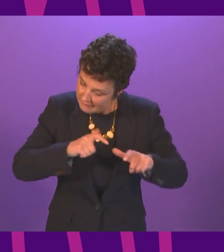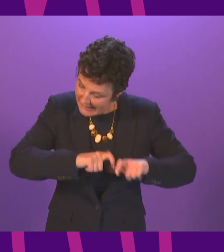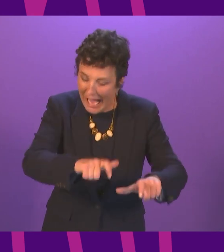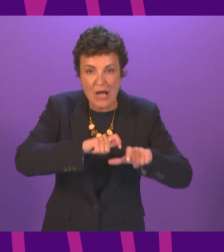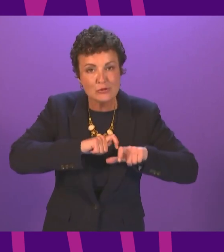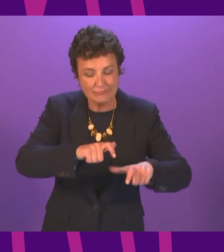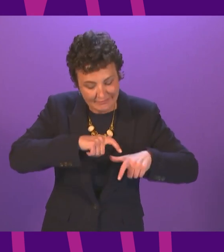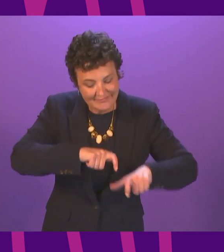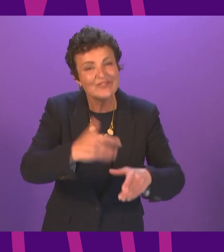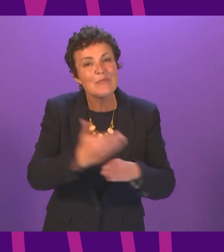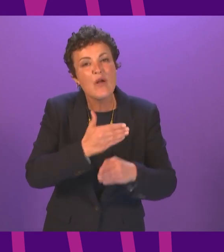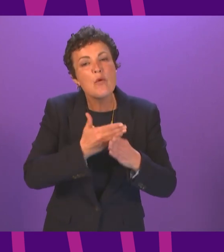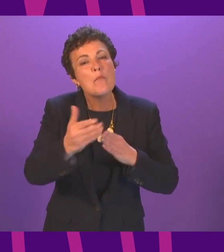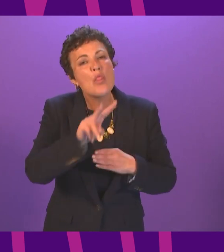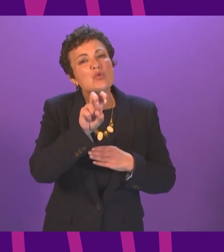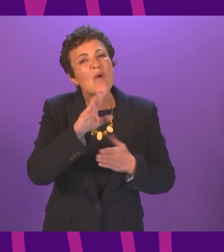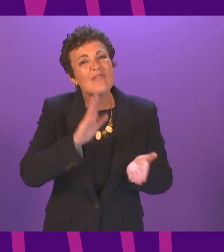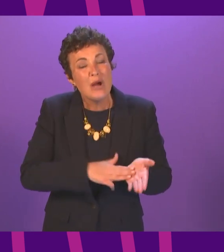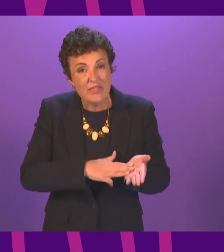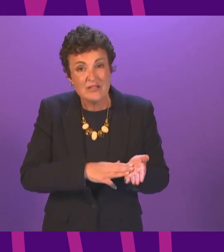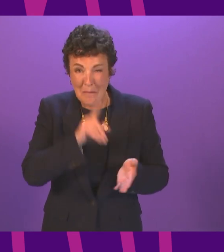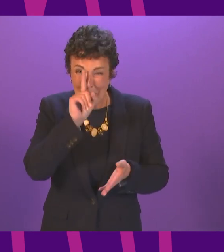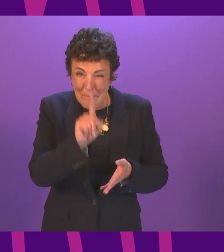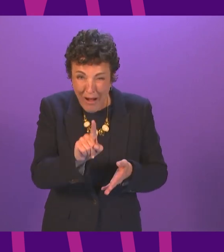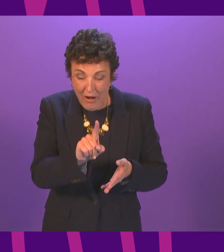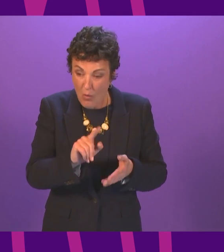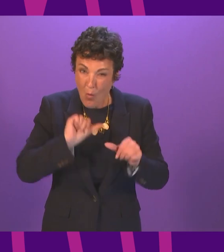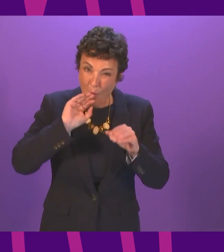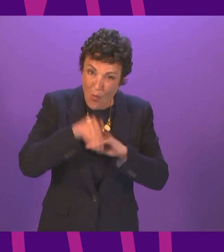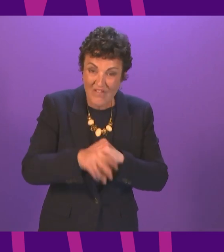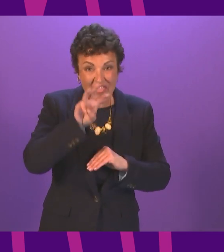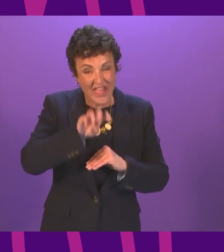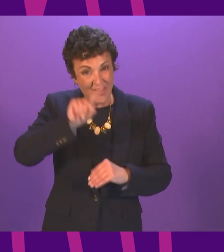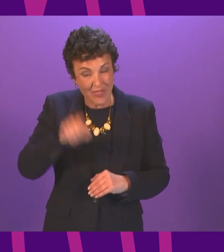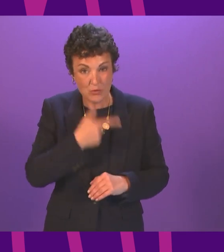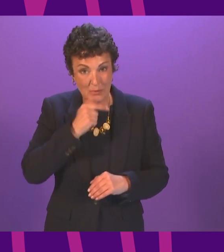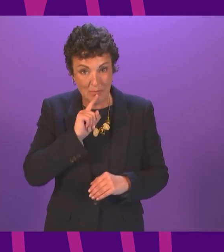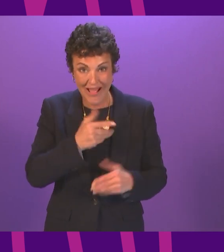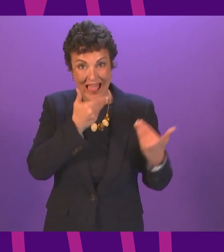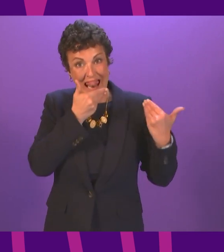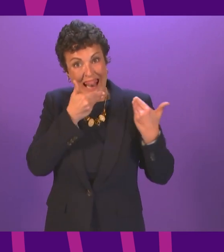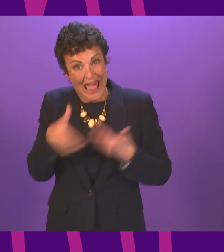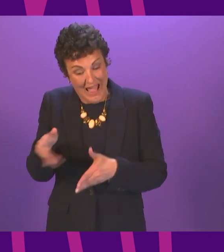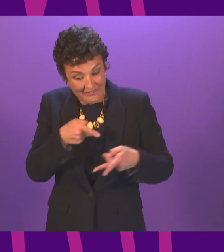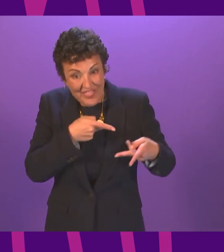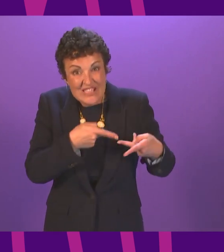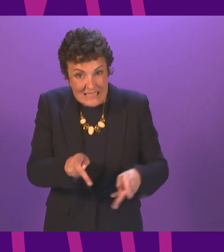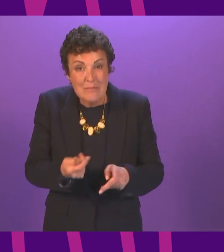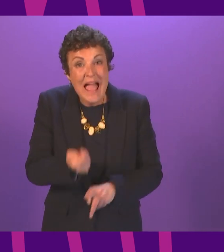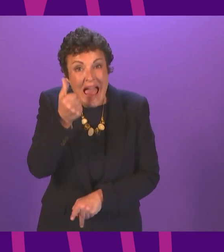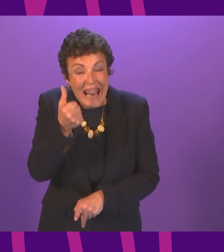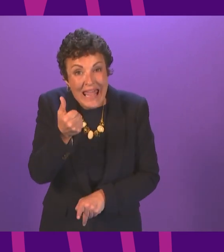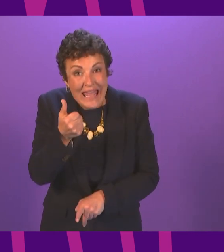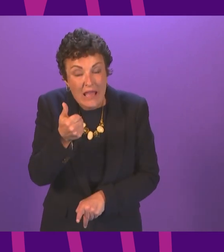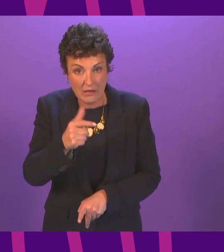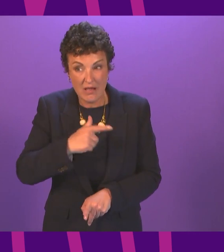for more than 12 months what is even worse is that over 13,000 people had left the scheme early almost